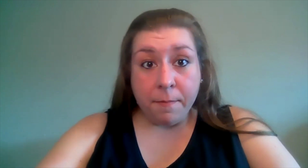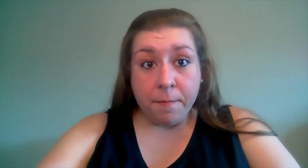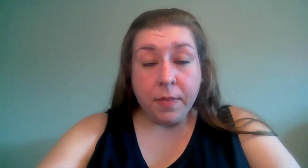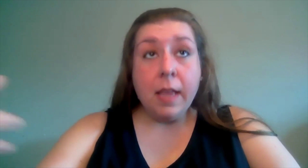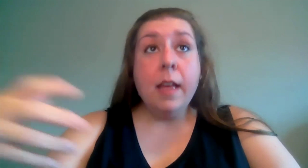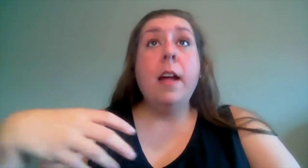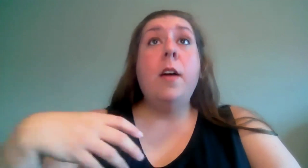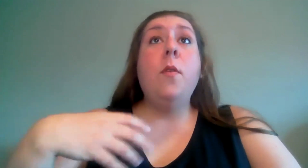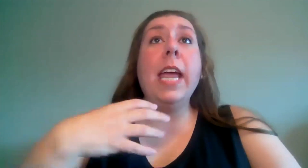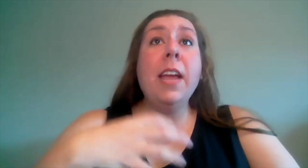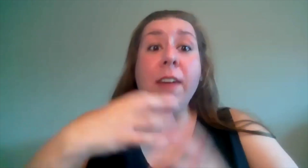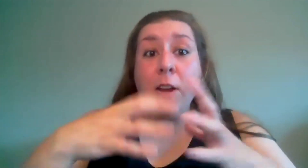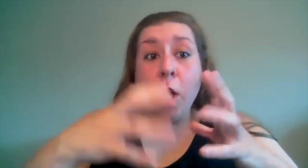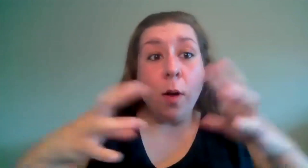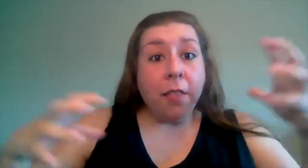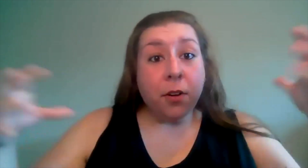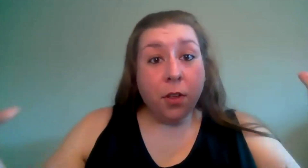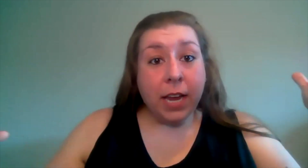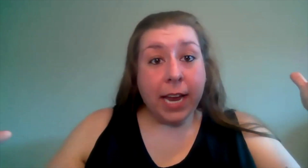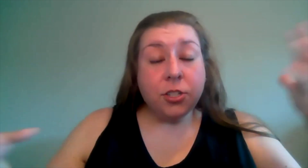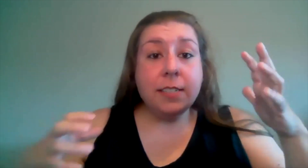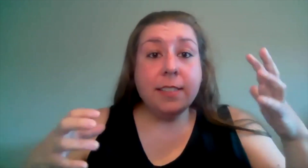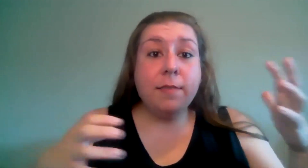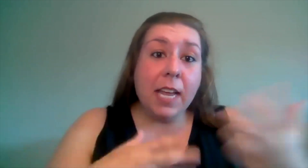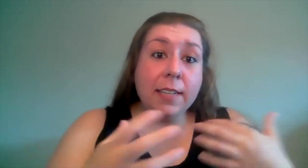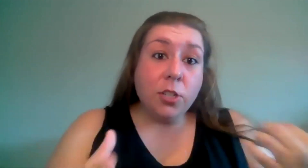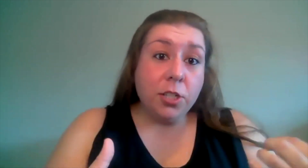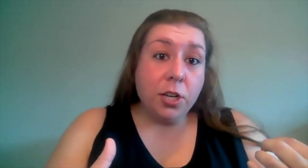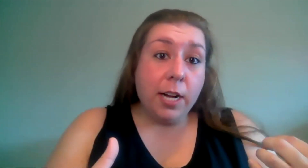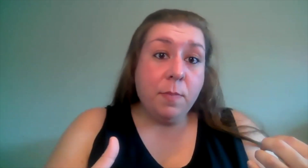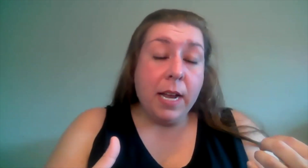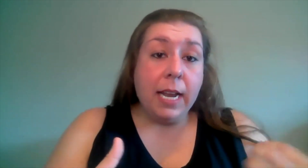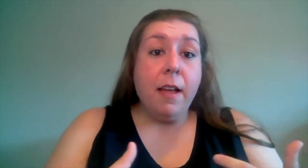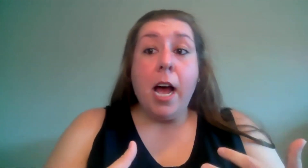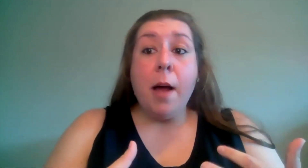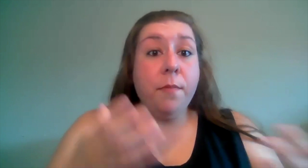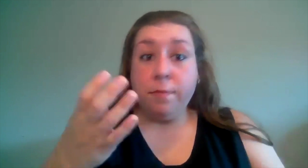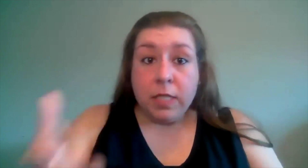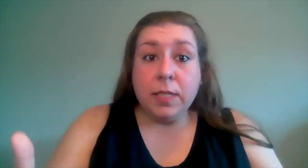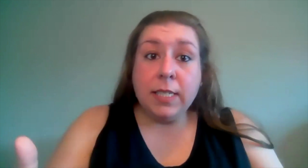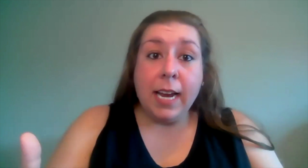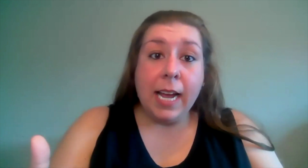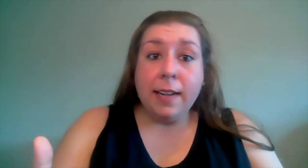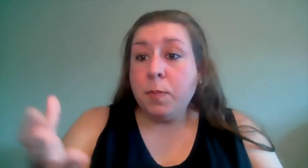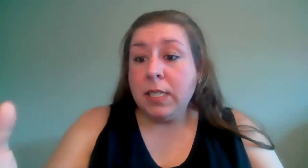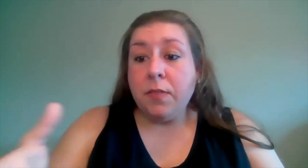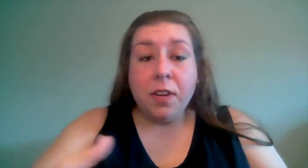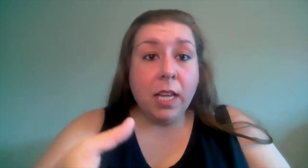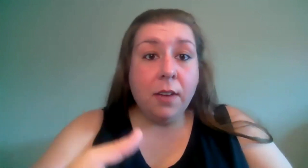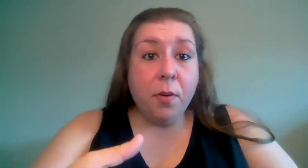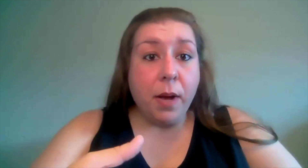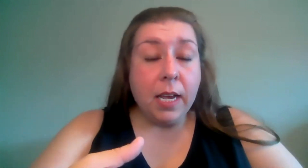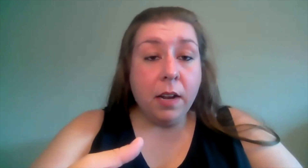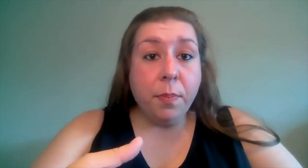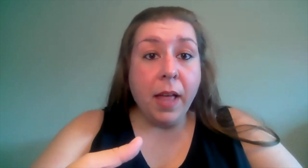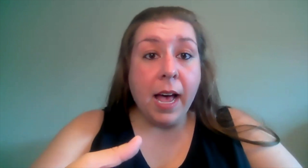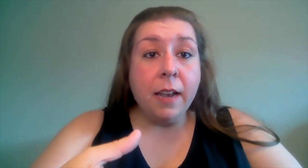if i go other locations things start to cost money um again specifically for bucket of blood